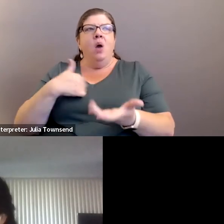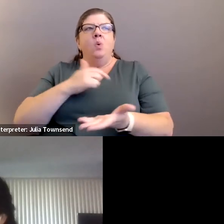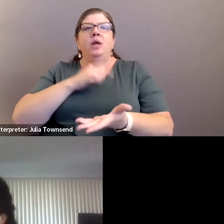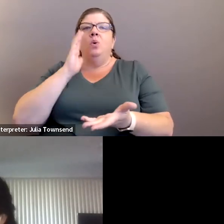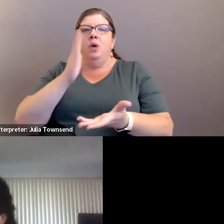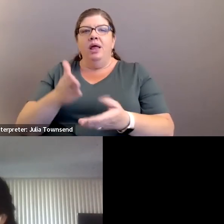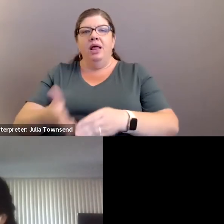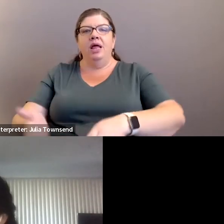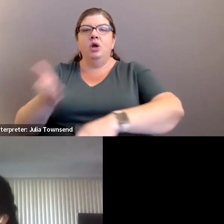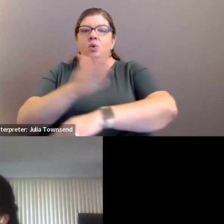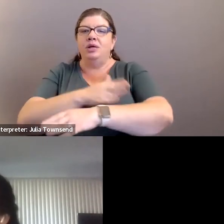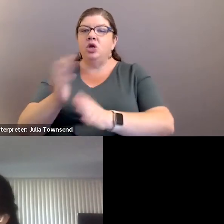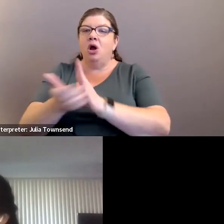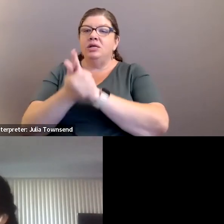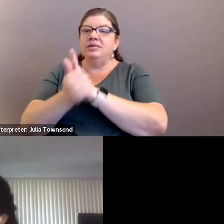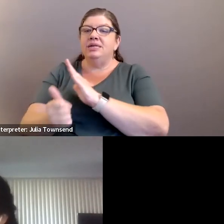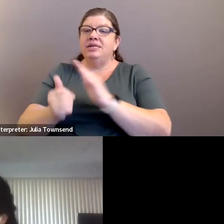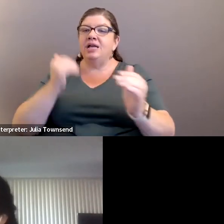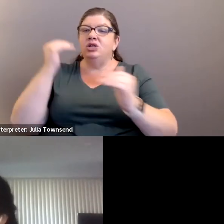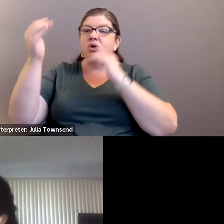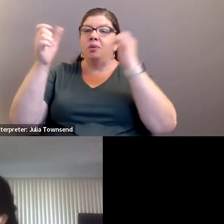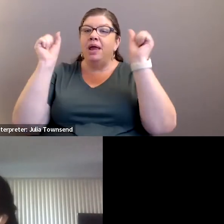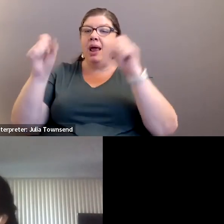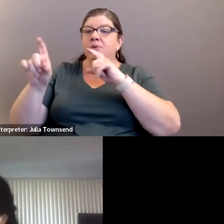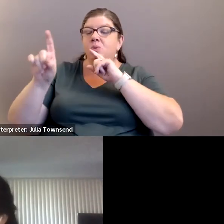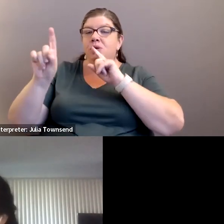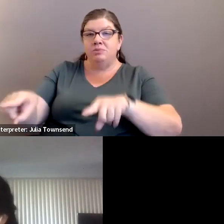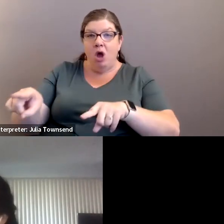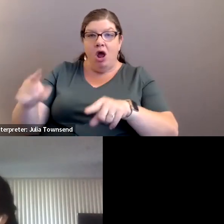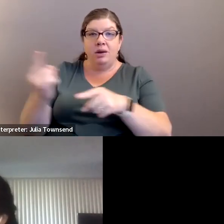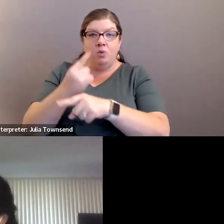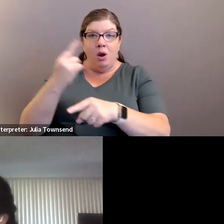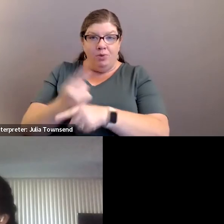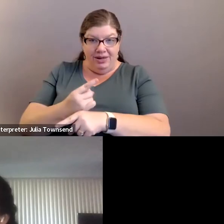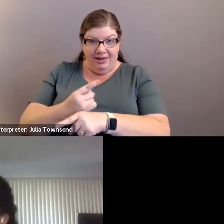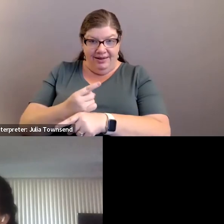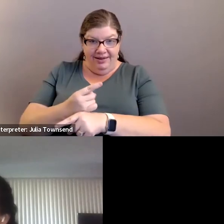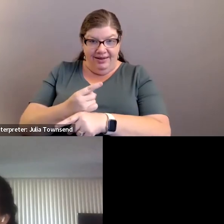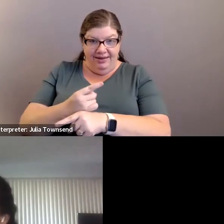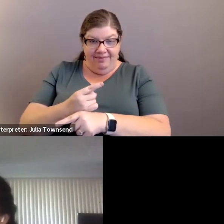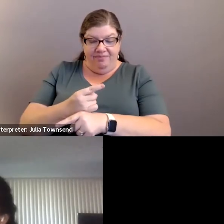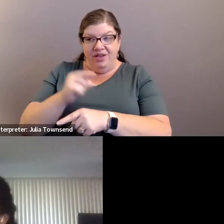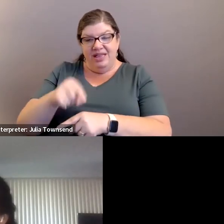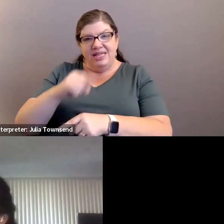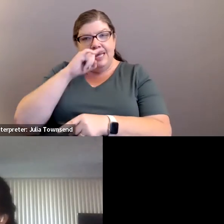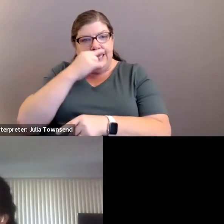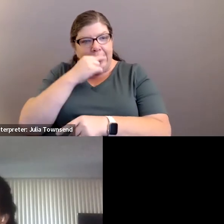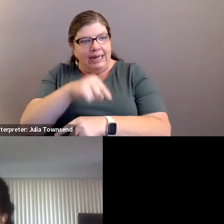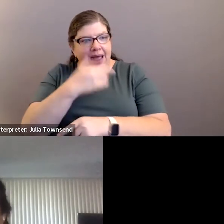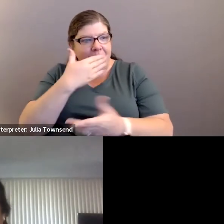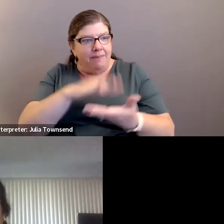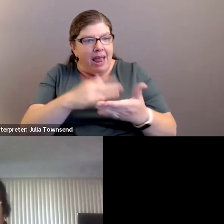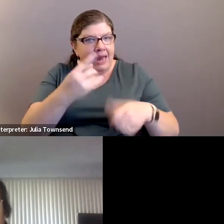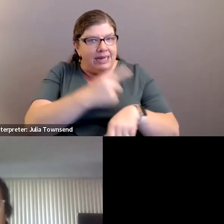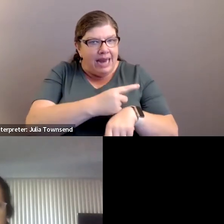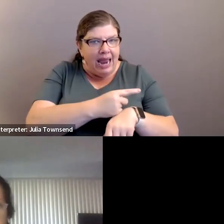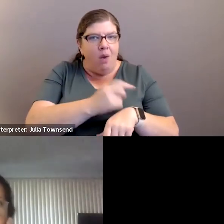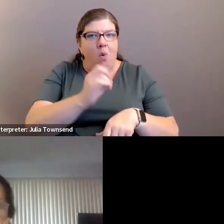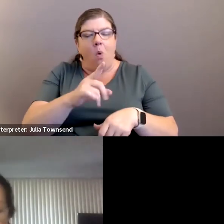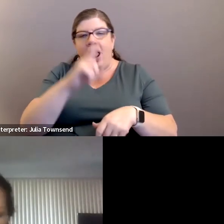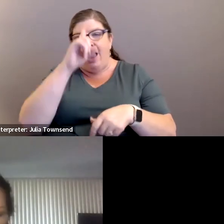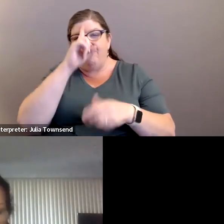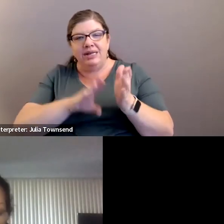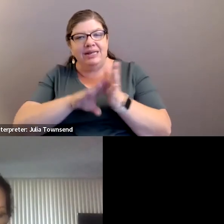uh increase our skills as adults to be able to respond appropriately where we're not you know this is a kid that's having a bad day or a kid that hasn't been